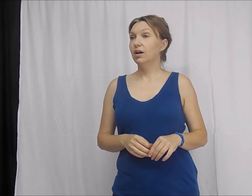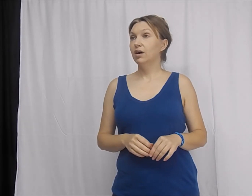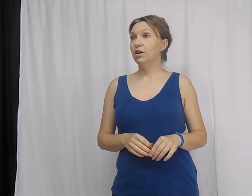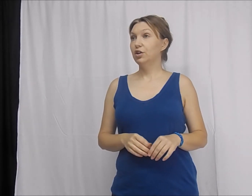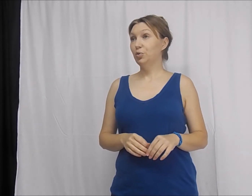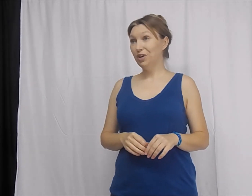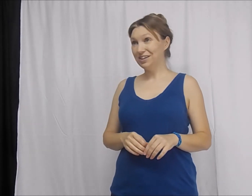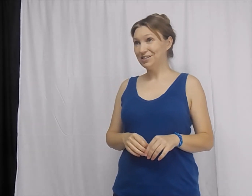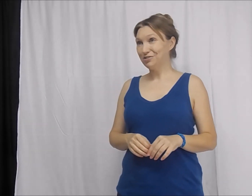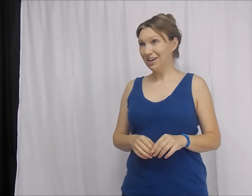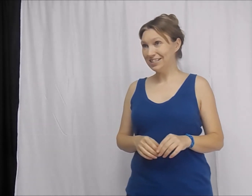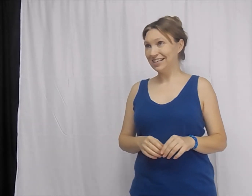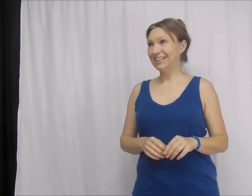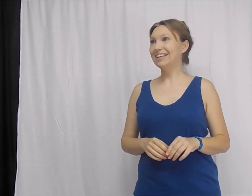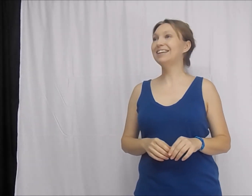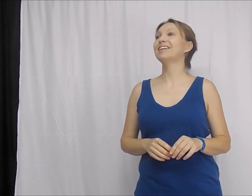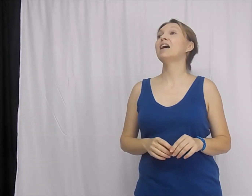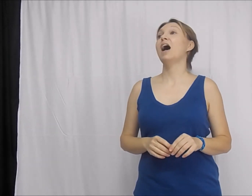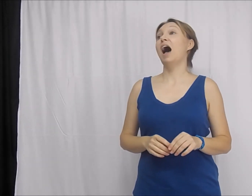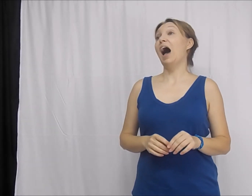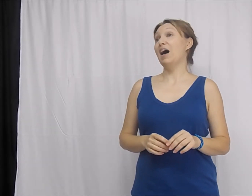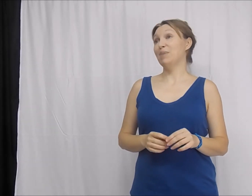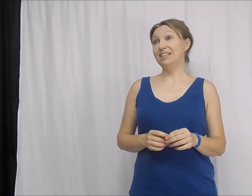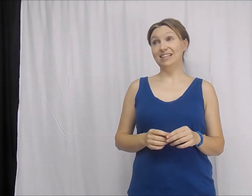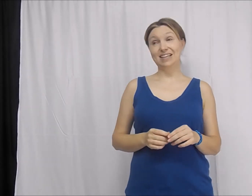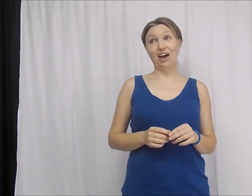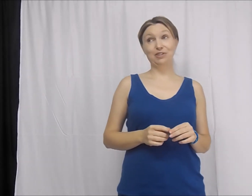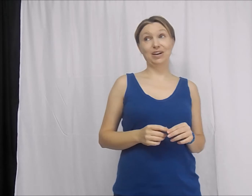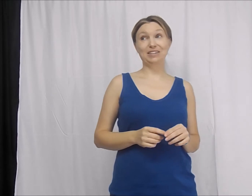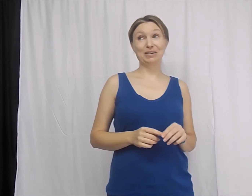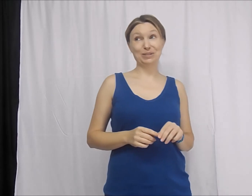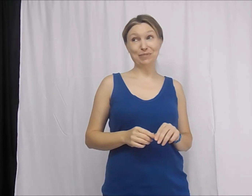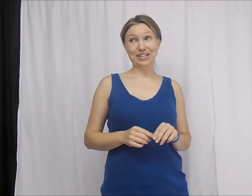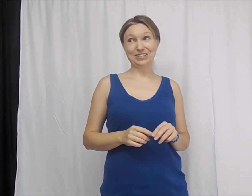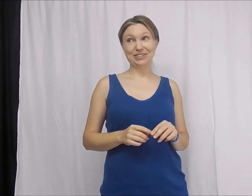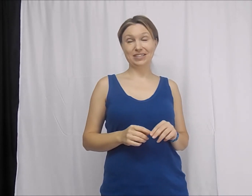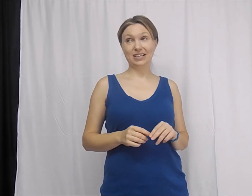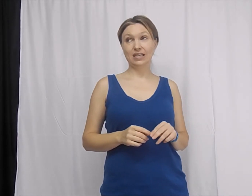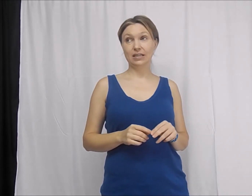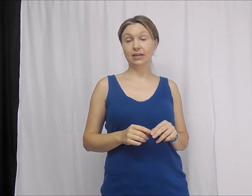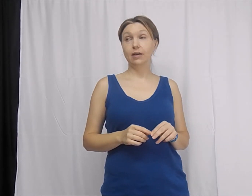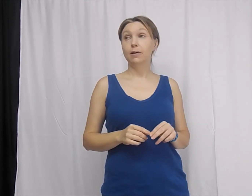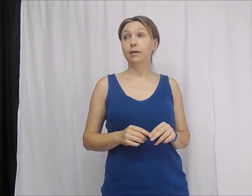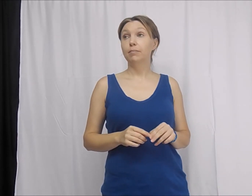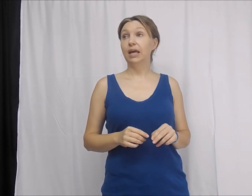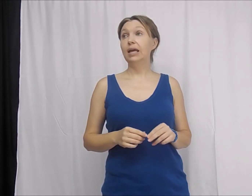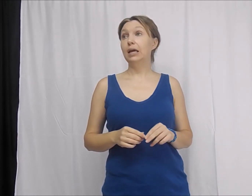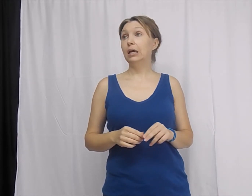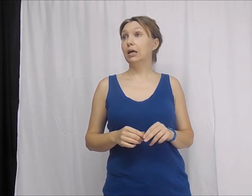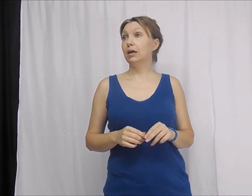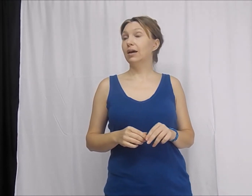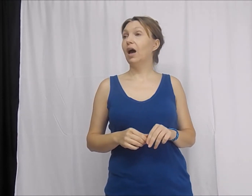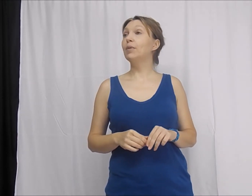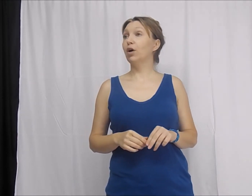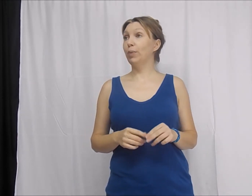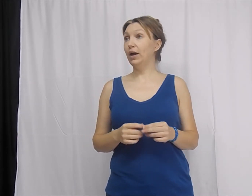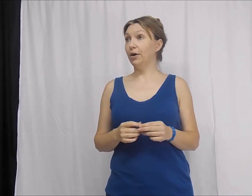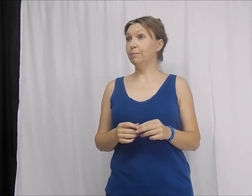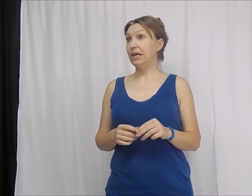You work construction? I bet that's how you got those muscles. Me? I'm an au pair. You're